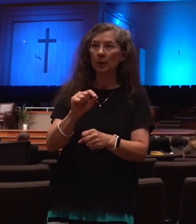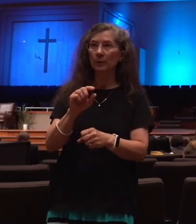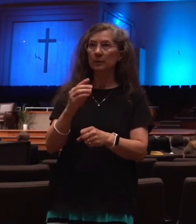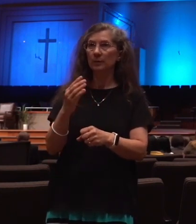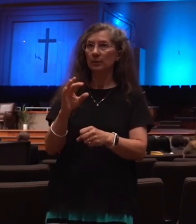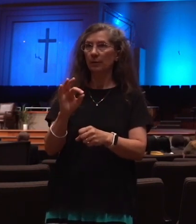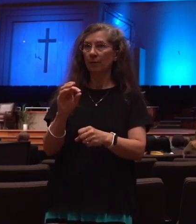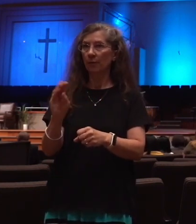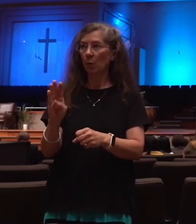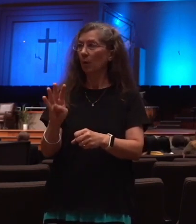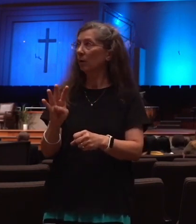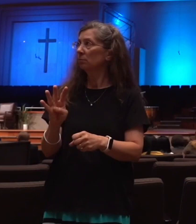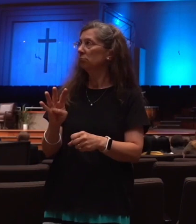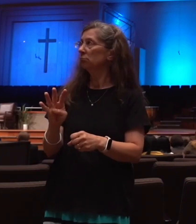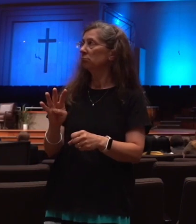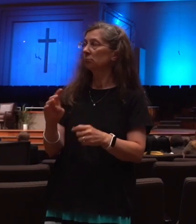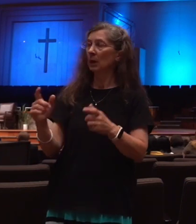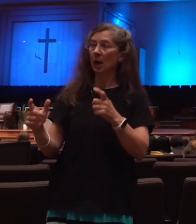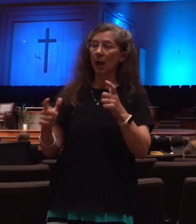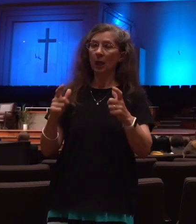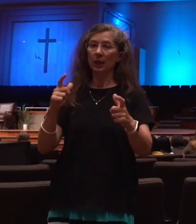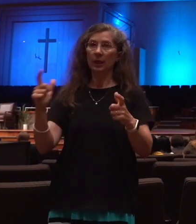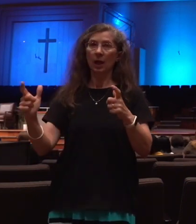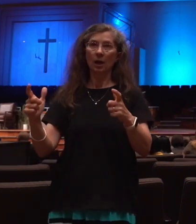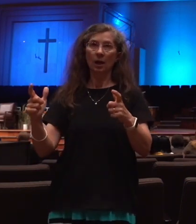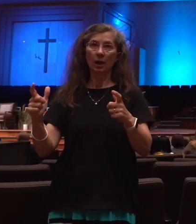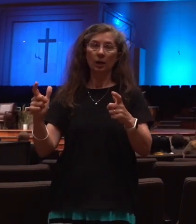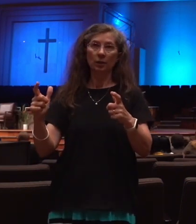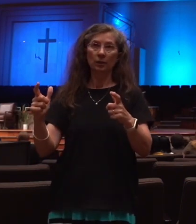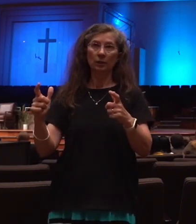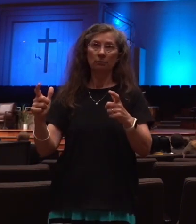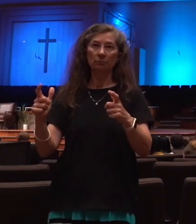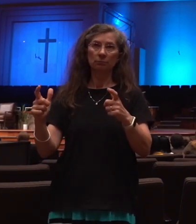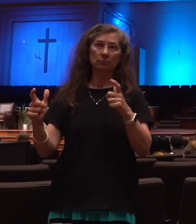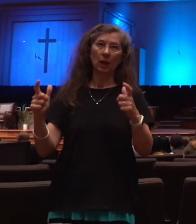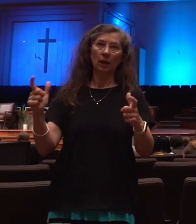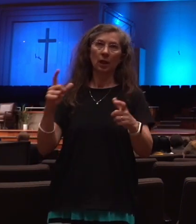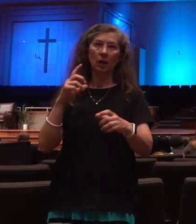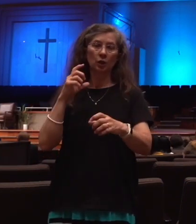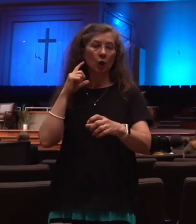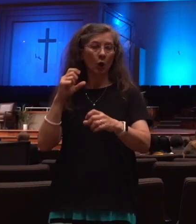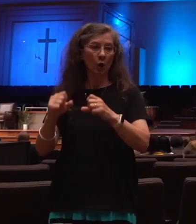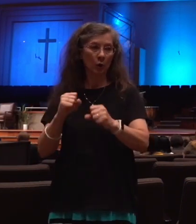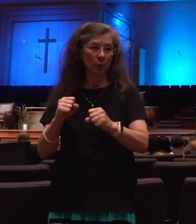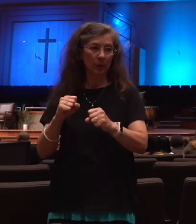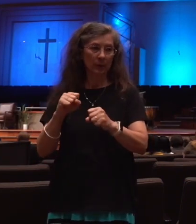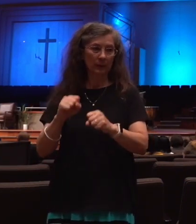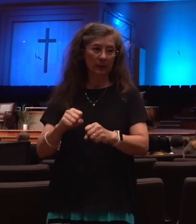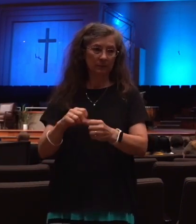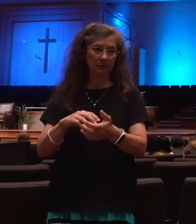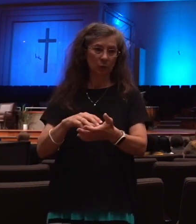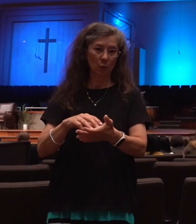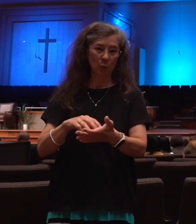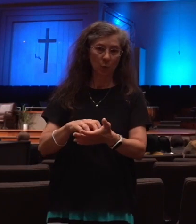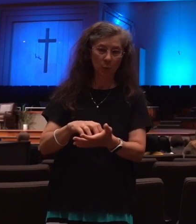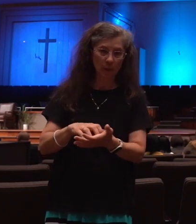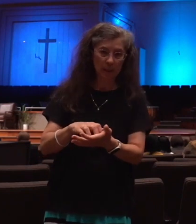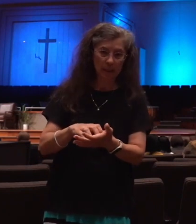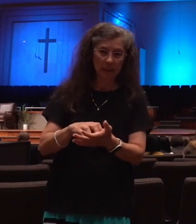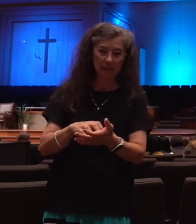the largest quakes can weaken fault zones worldwide. And of course, the Bible says there